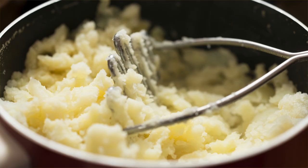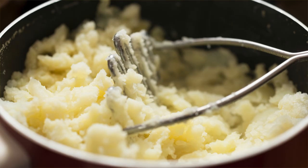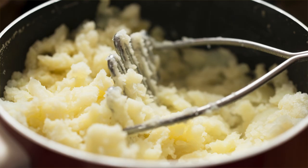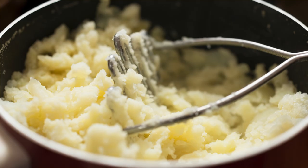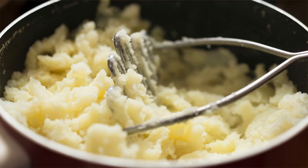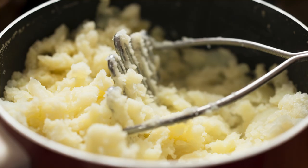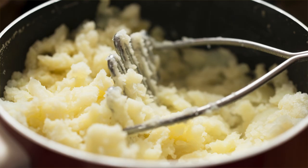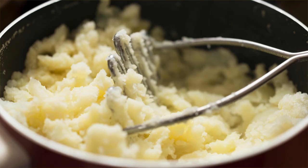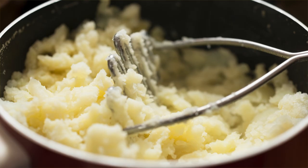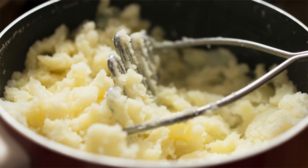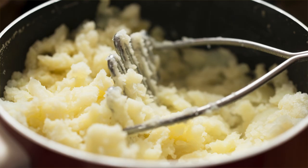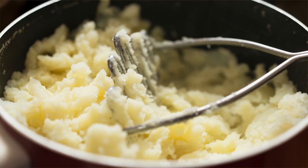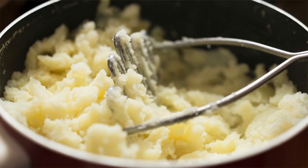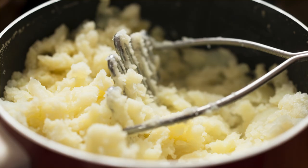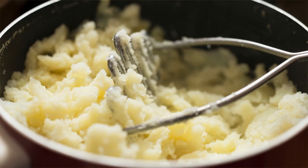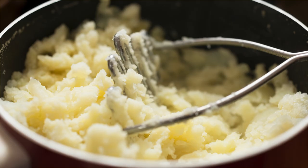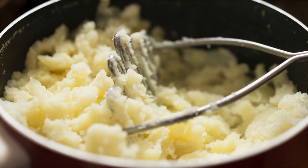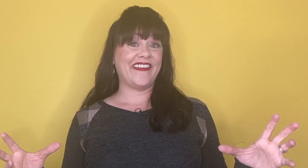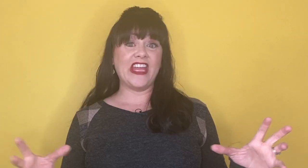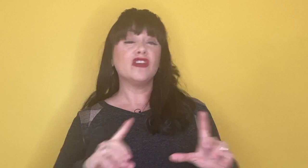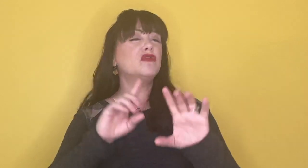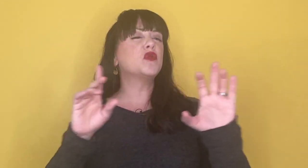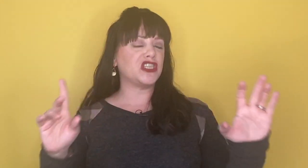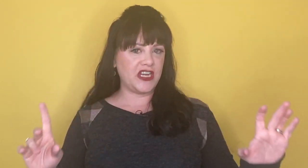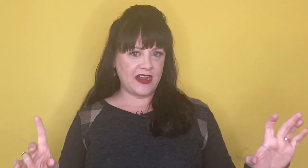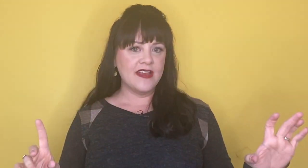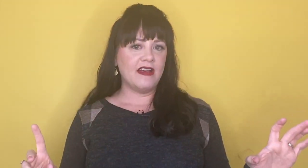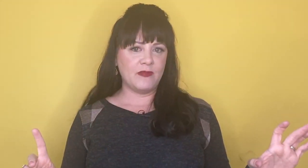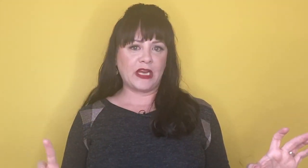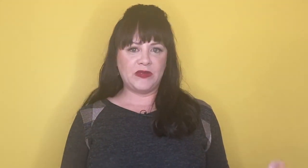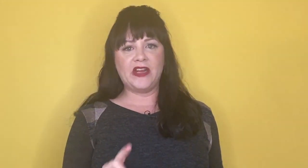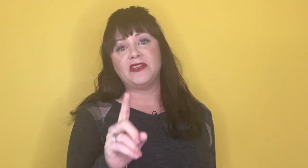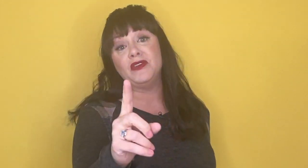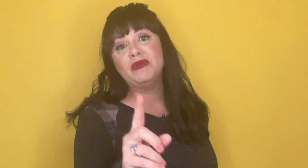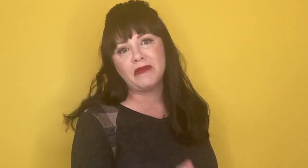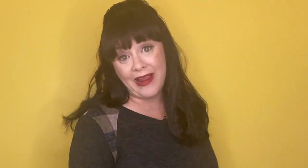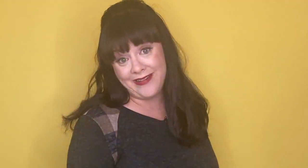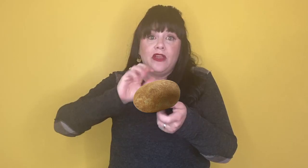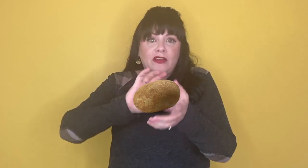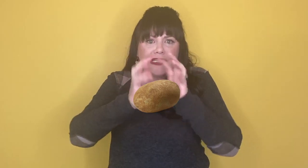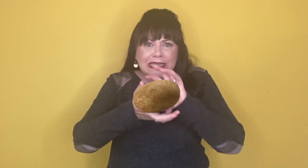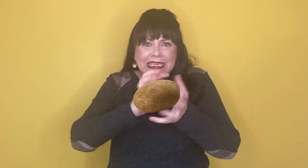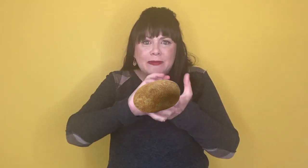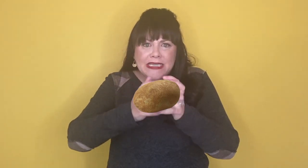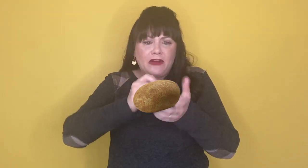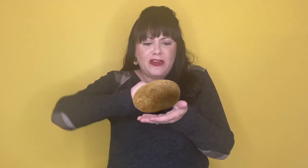side dish to take your time with. There's no rushing of the mashed potatoes if you do it right. You have to clean the potatoes. You have to